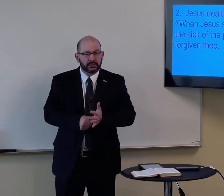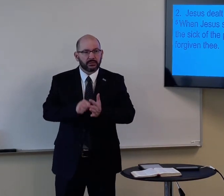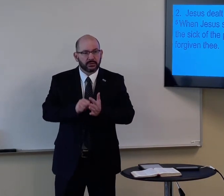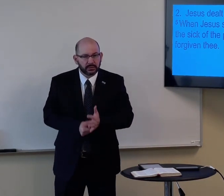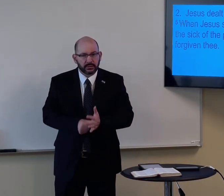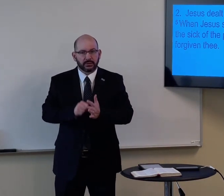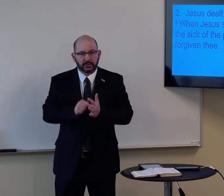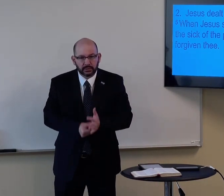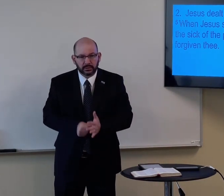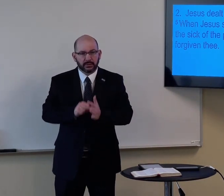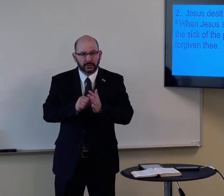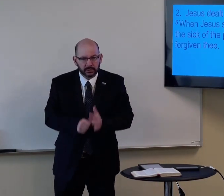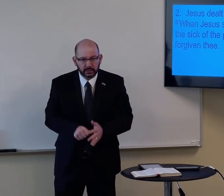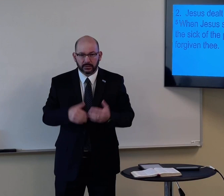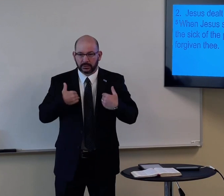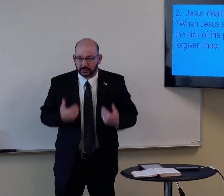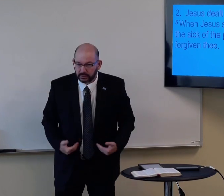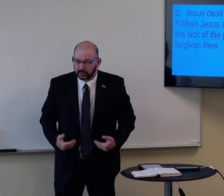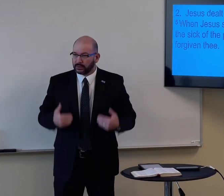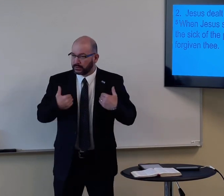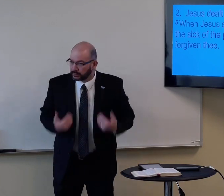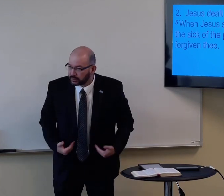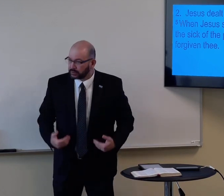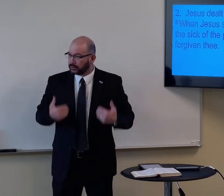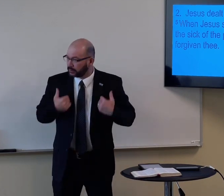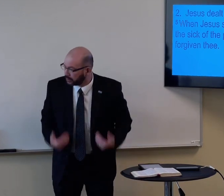bowling, whatever, emphasizing all of these things about the body.